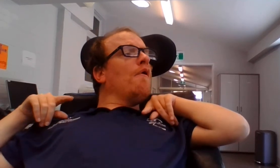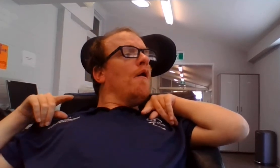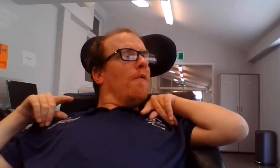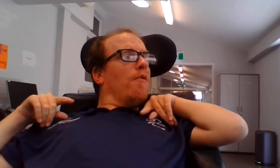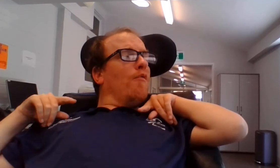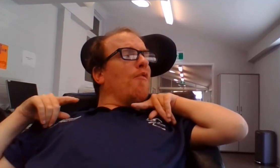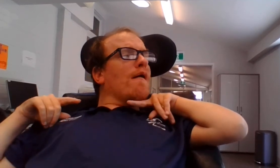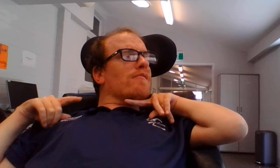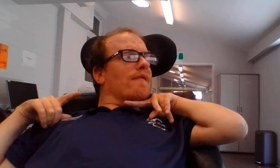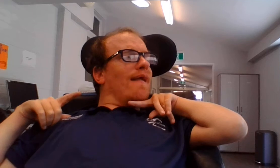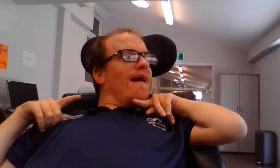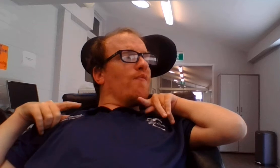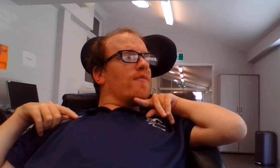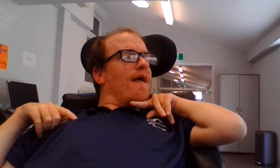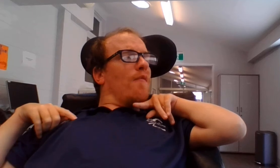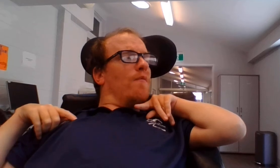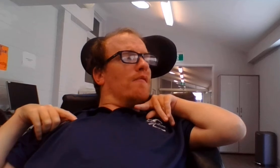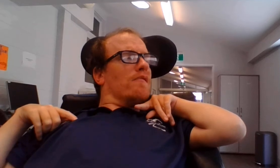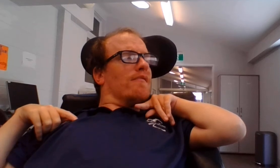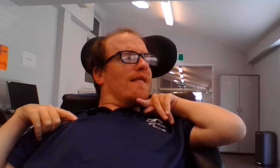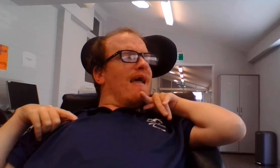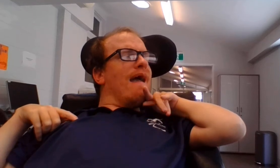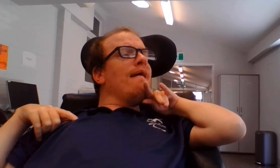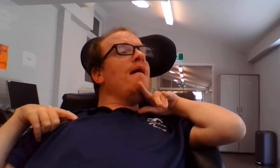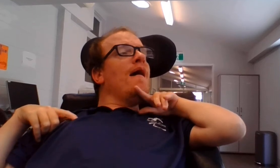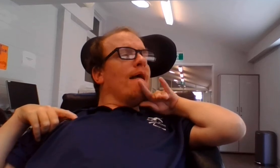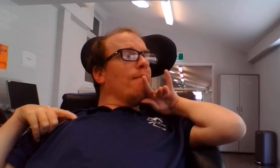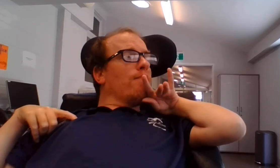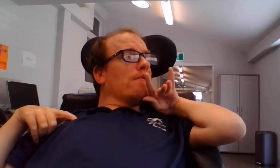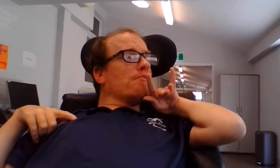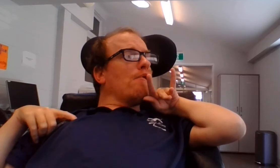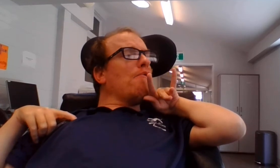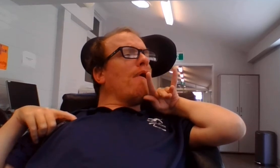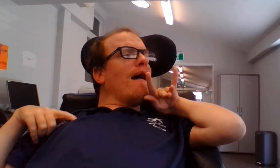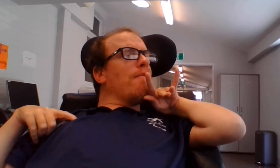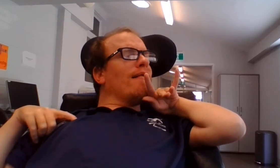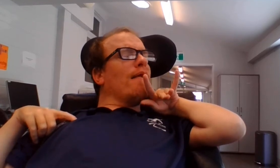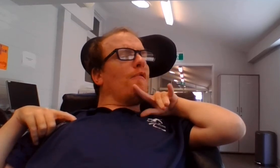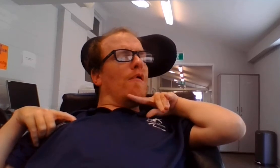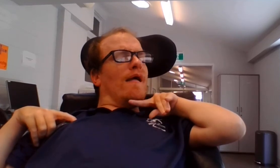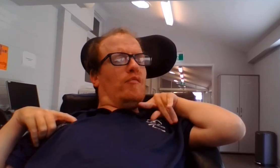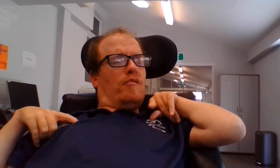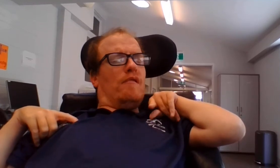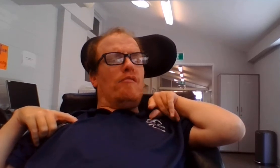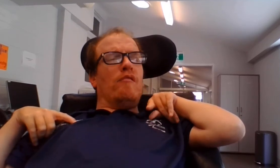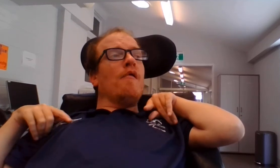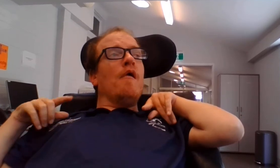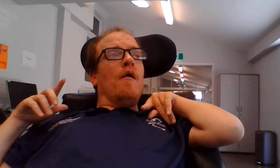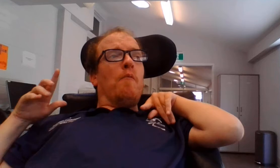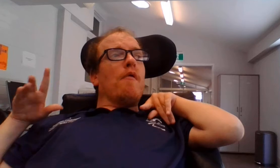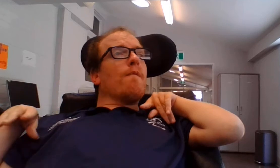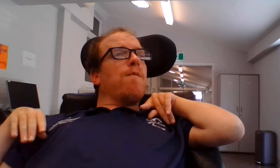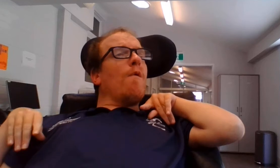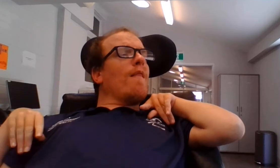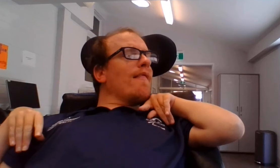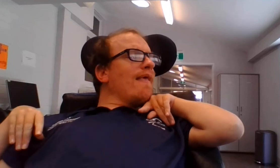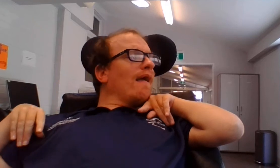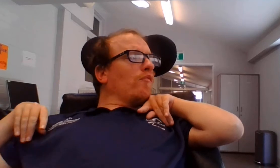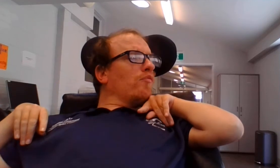for watching our segments today. If you do have any questions before the next